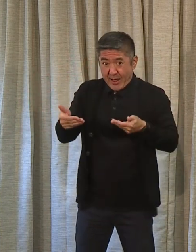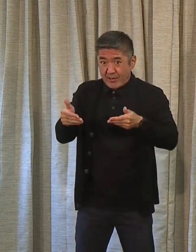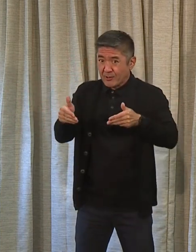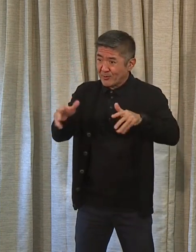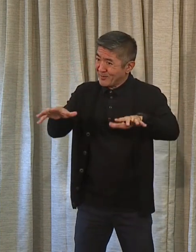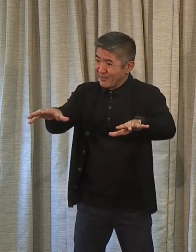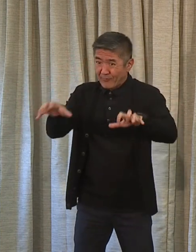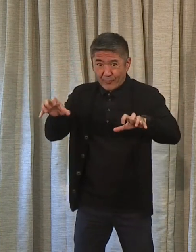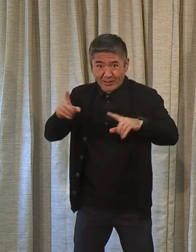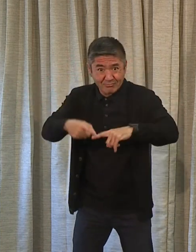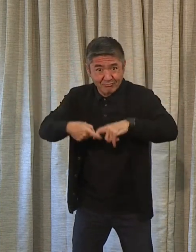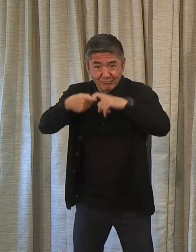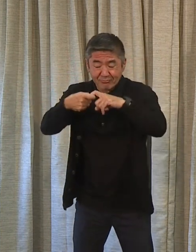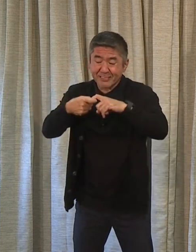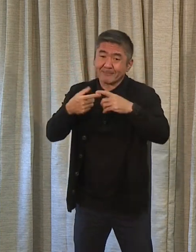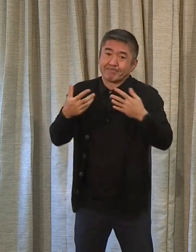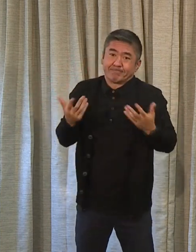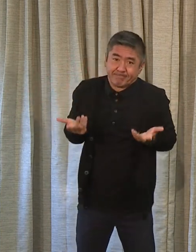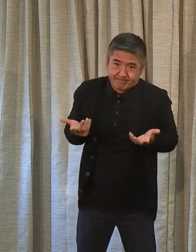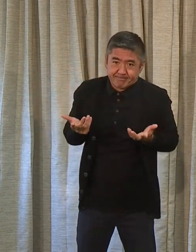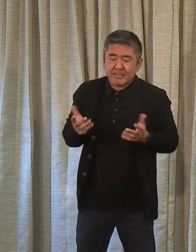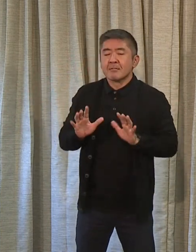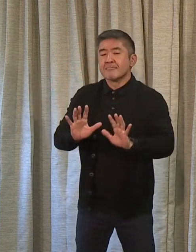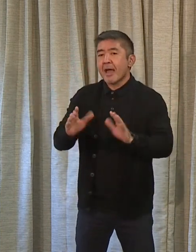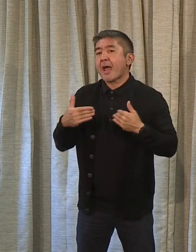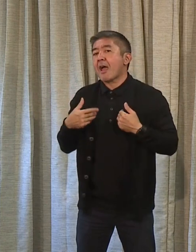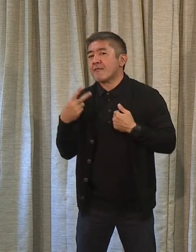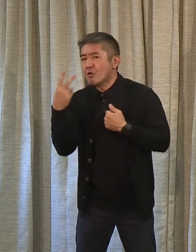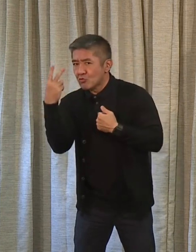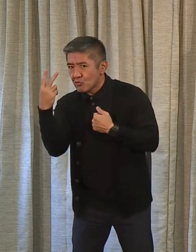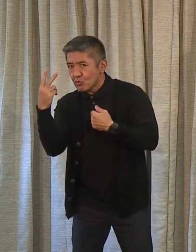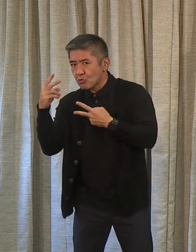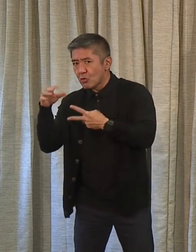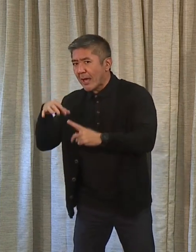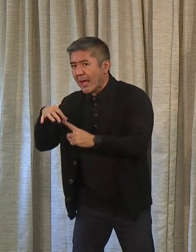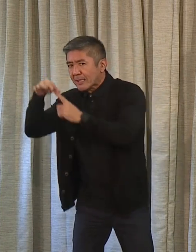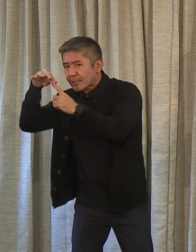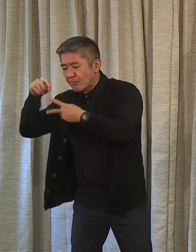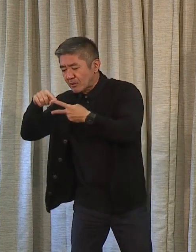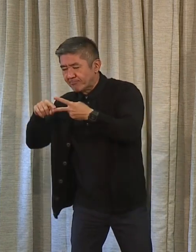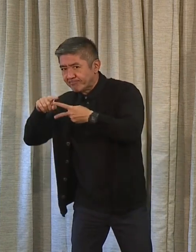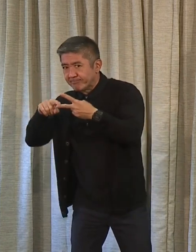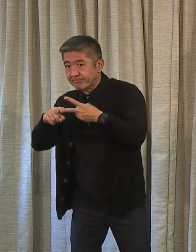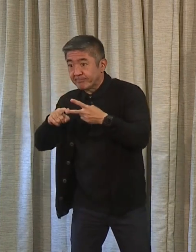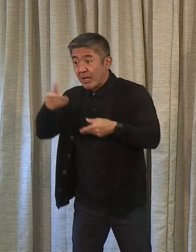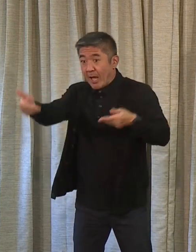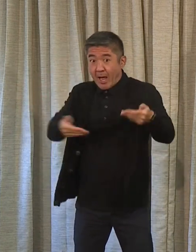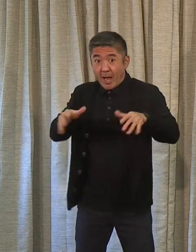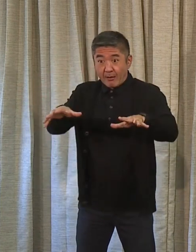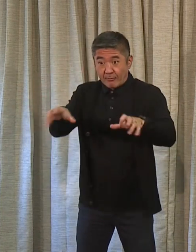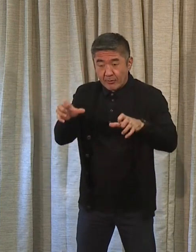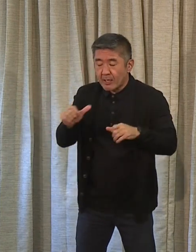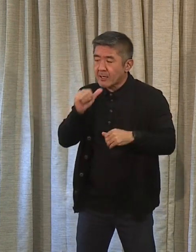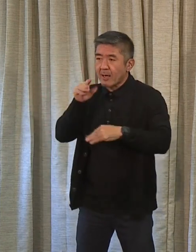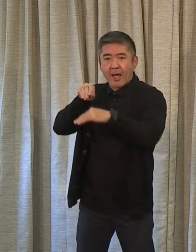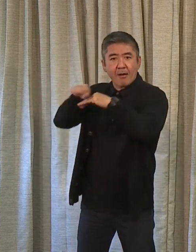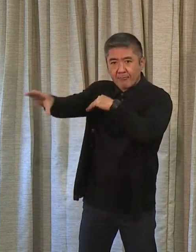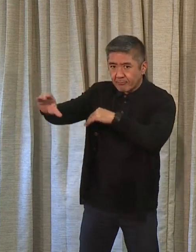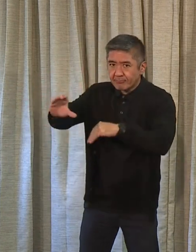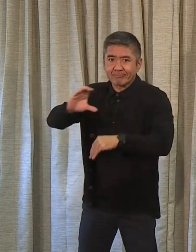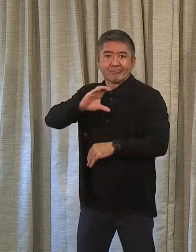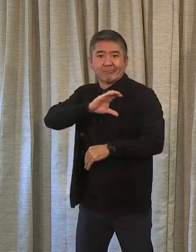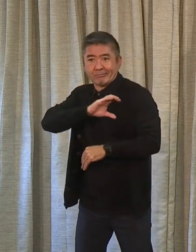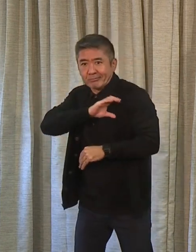that with the understanding of the following two conditions. One, our hiring freeze will not affect anybody in uniform. Our